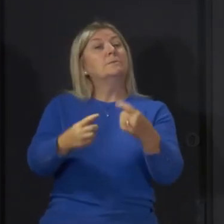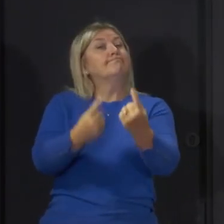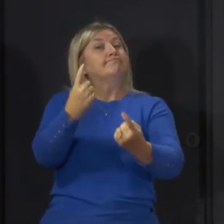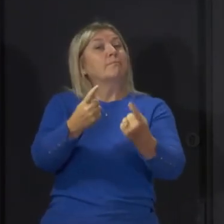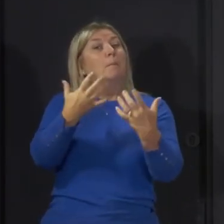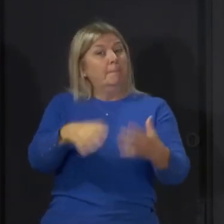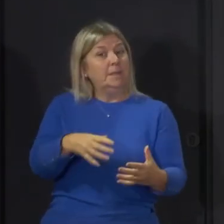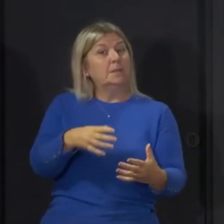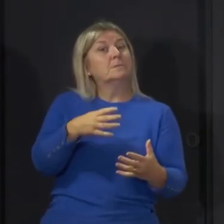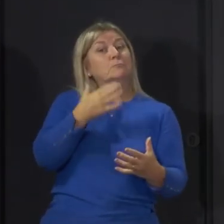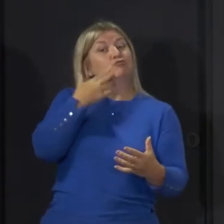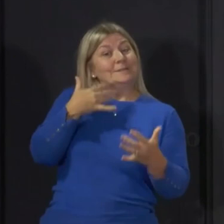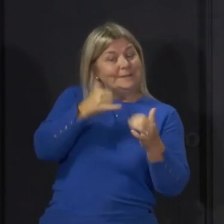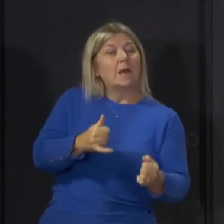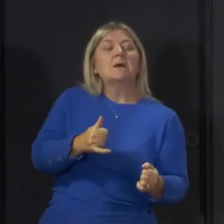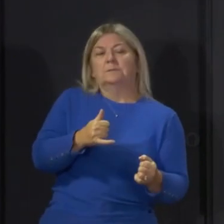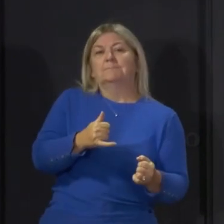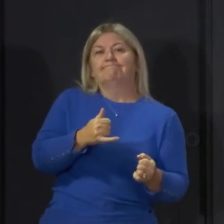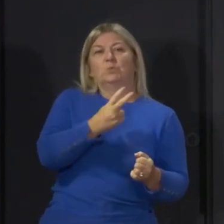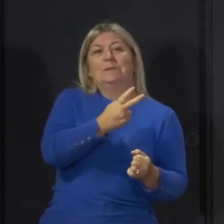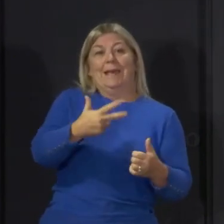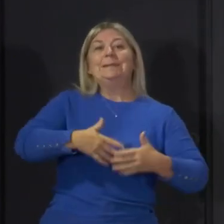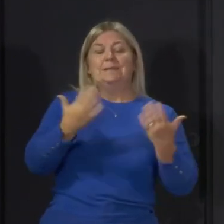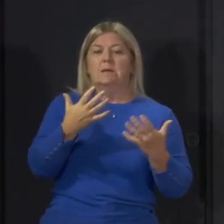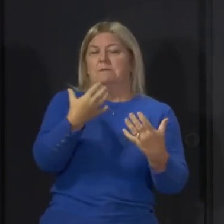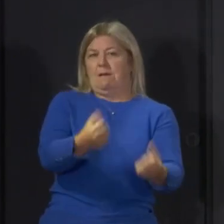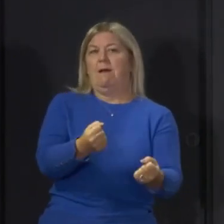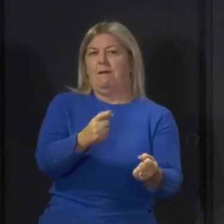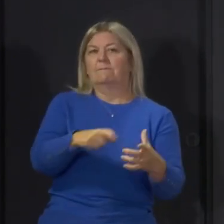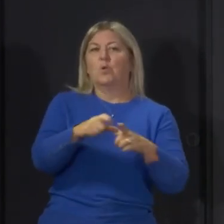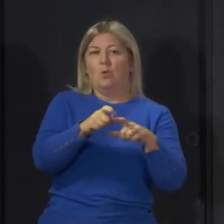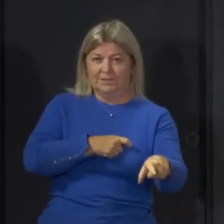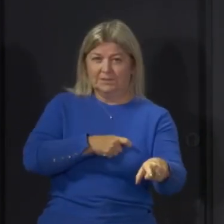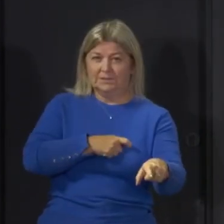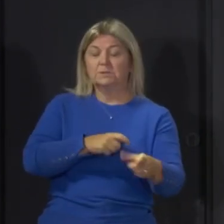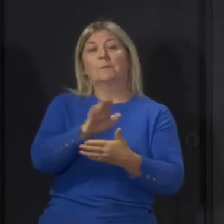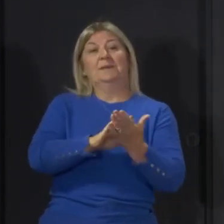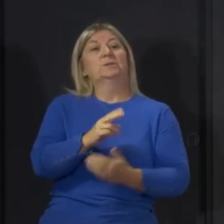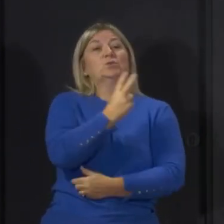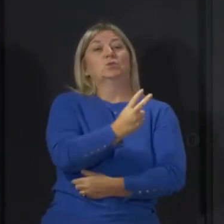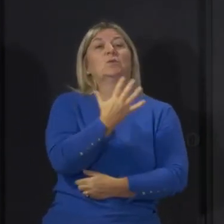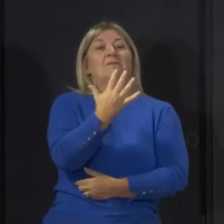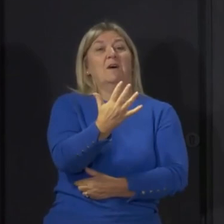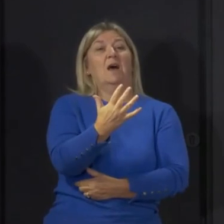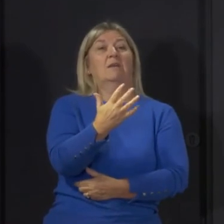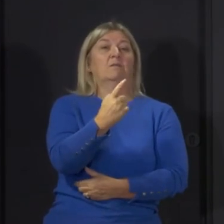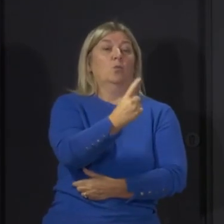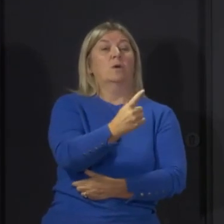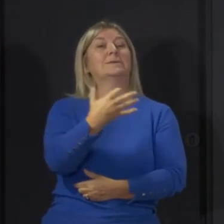during the previous 28 days, and the total number of deaths under that measure is now 2,519.